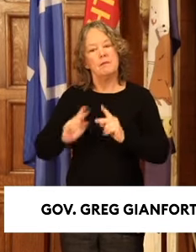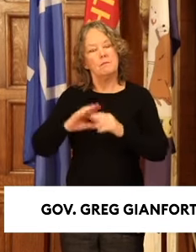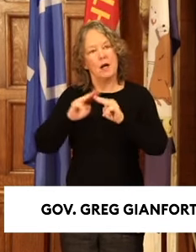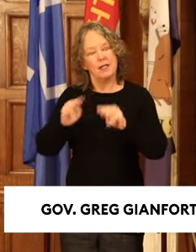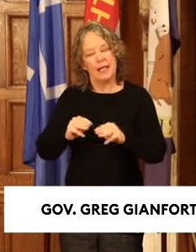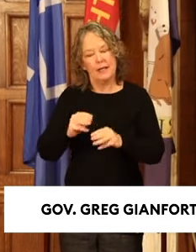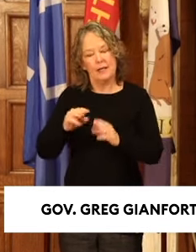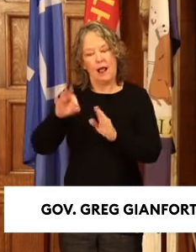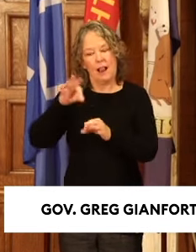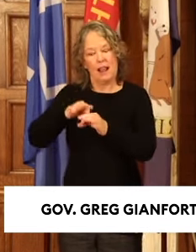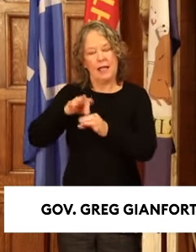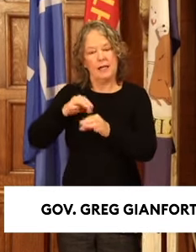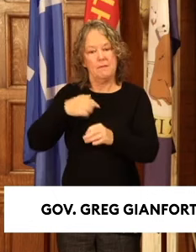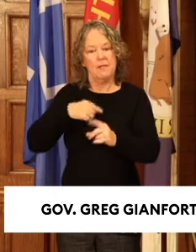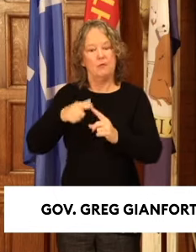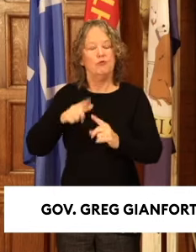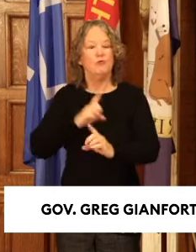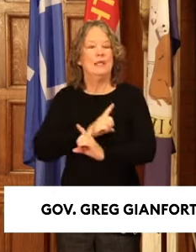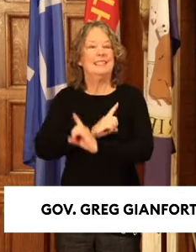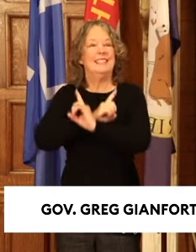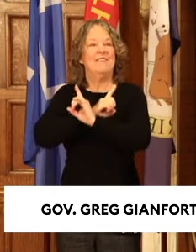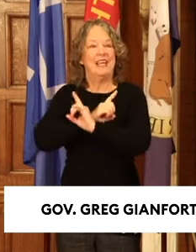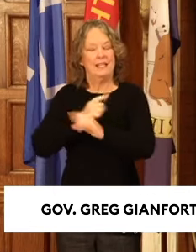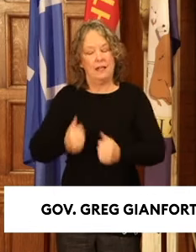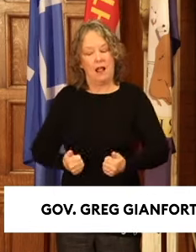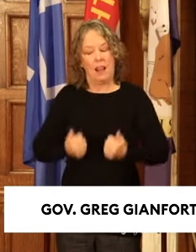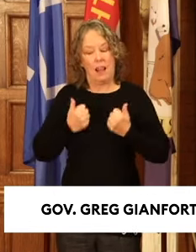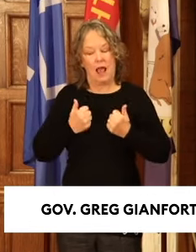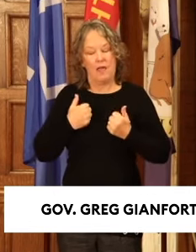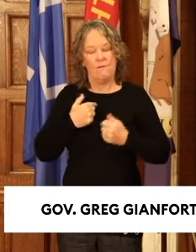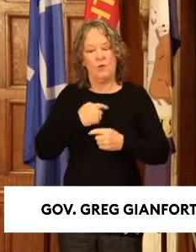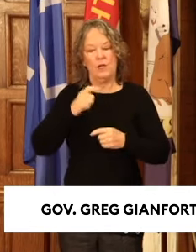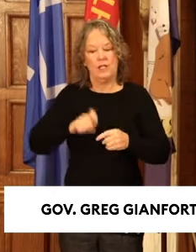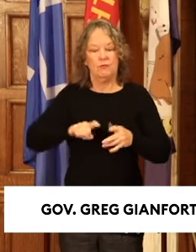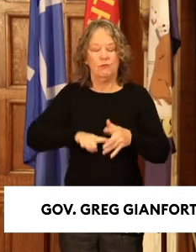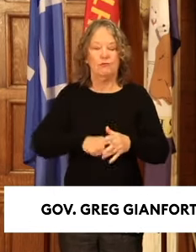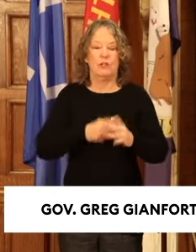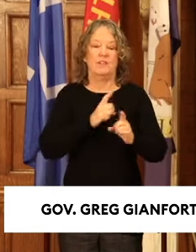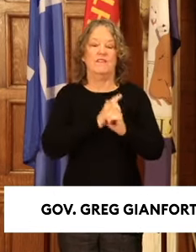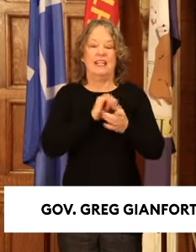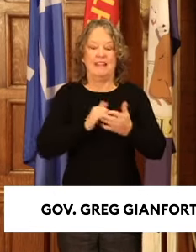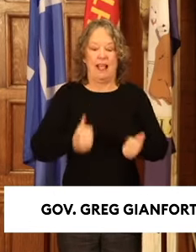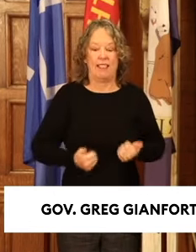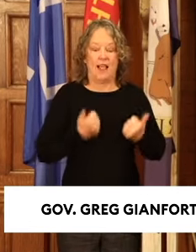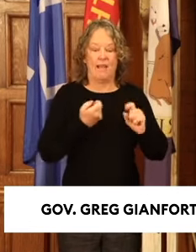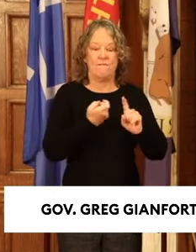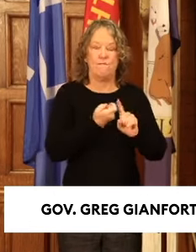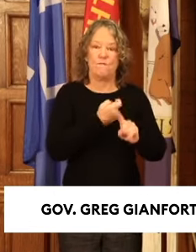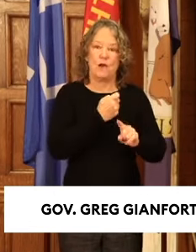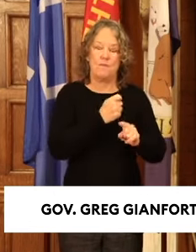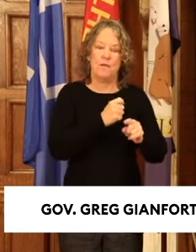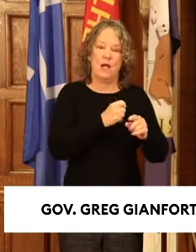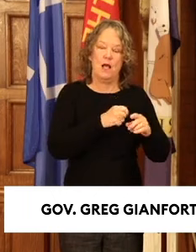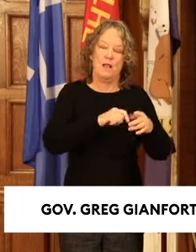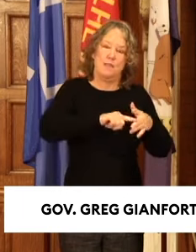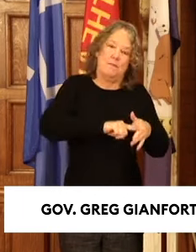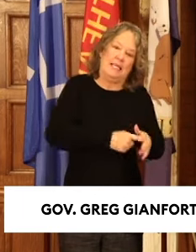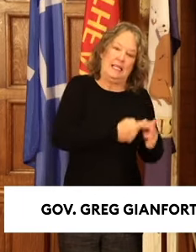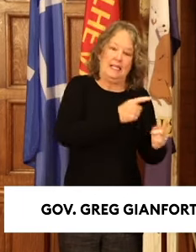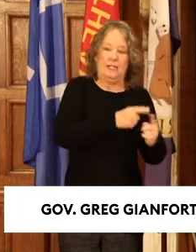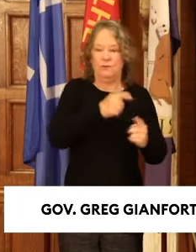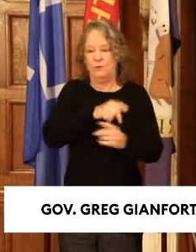defend it through its full scope from conception through natural death. In the end, we